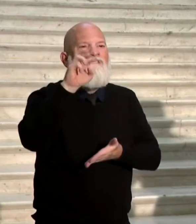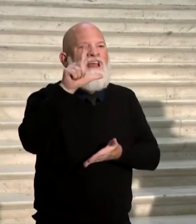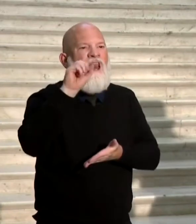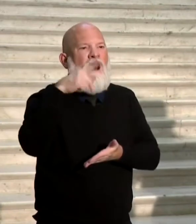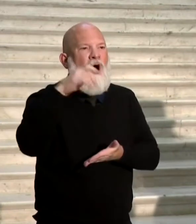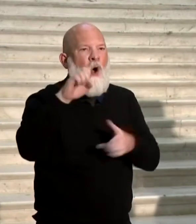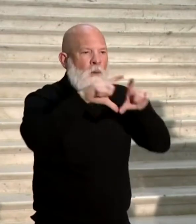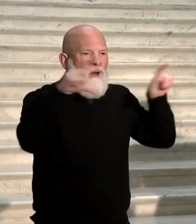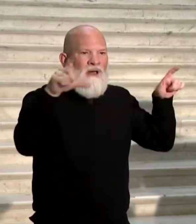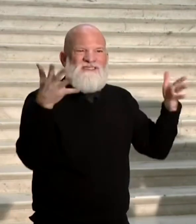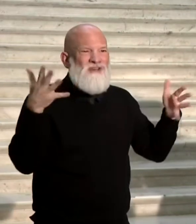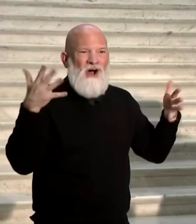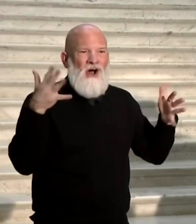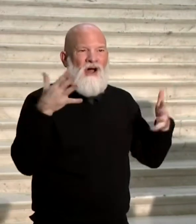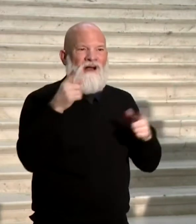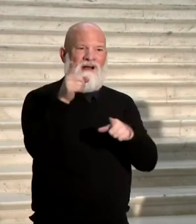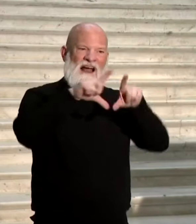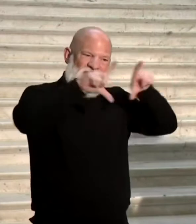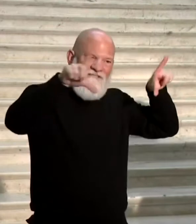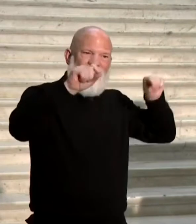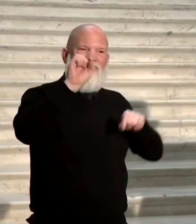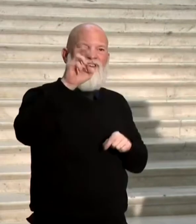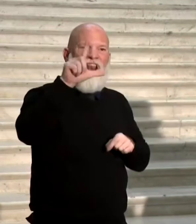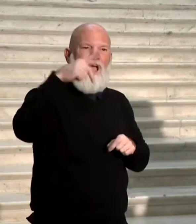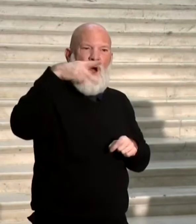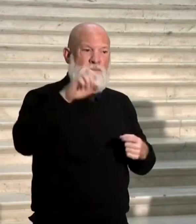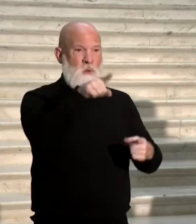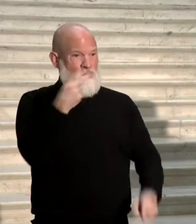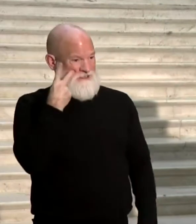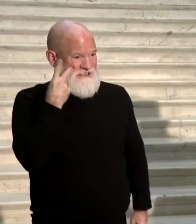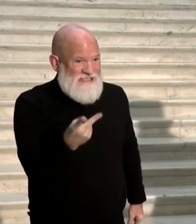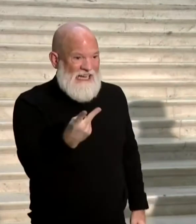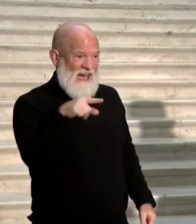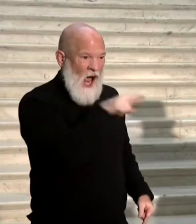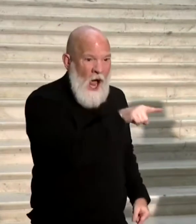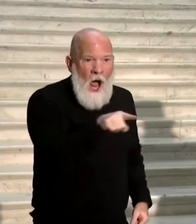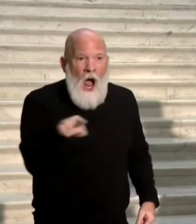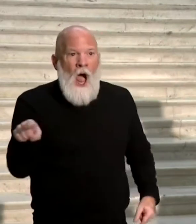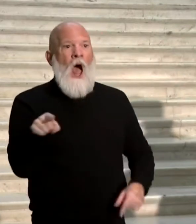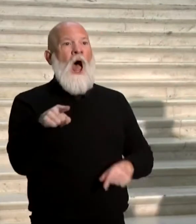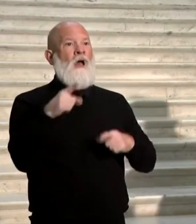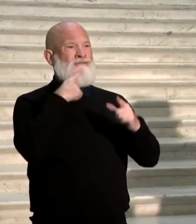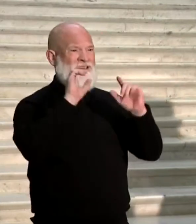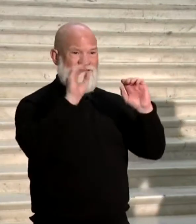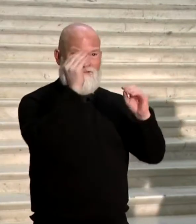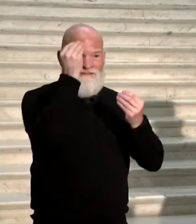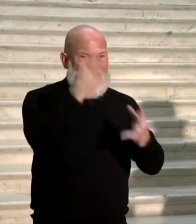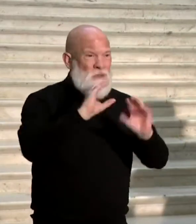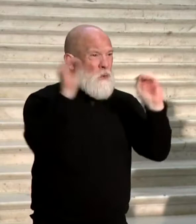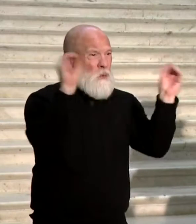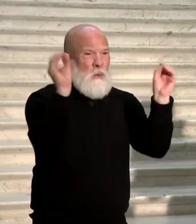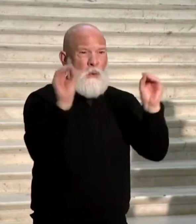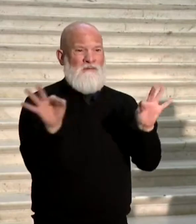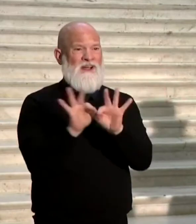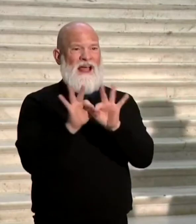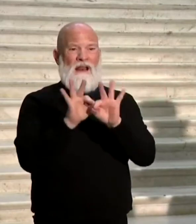through. We saw some of those in the Senate here, and it's obvious that they are the secrecy envelopes, which have no evidentiary value because there's no signature on it, there's no way to match